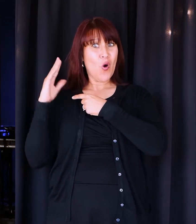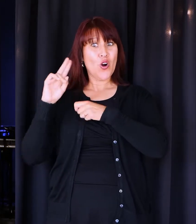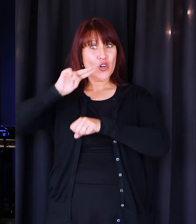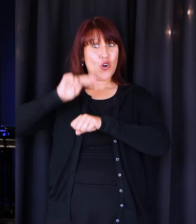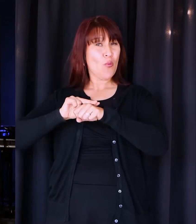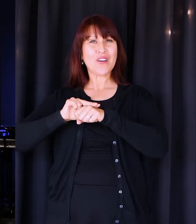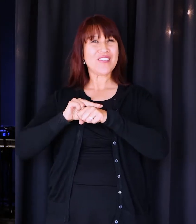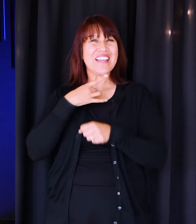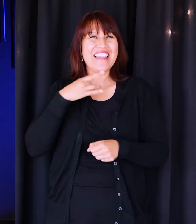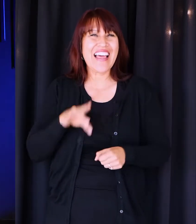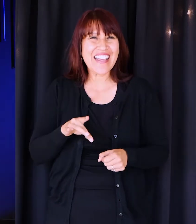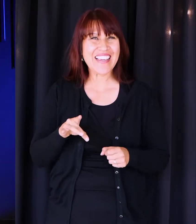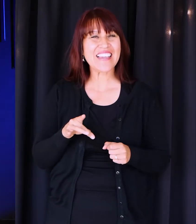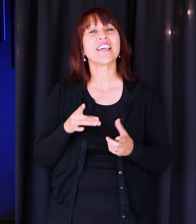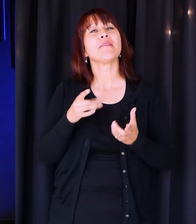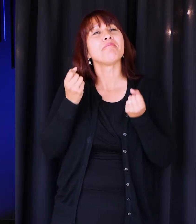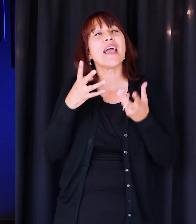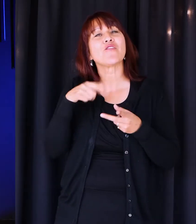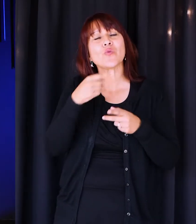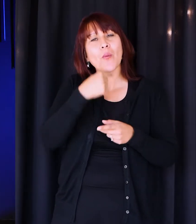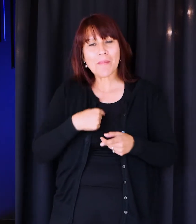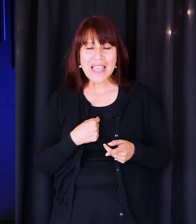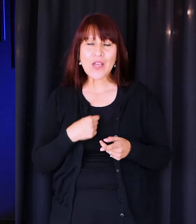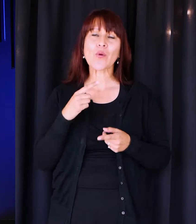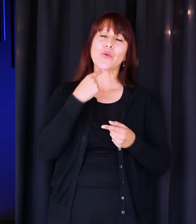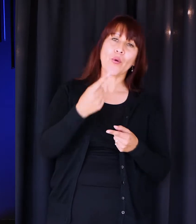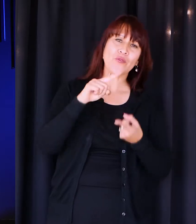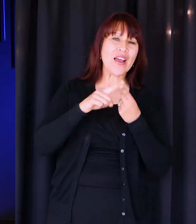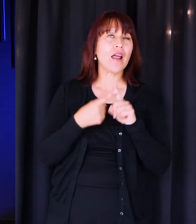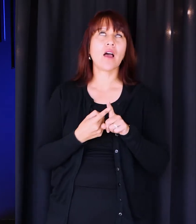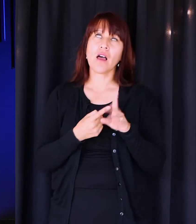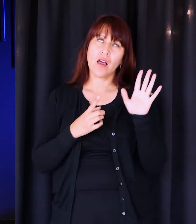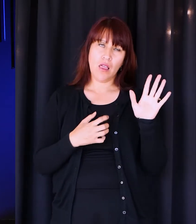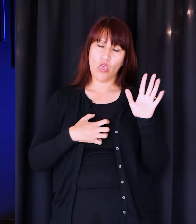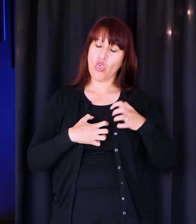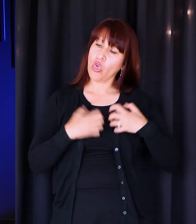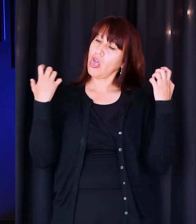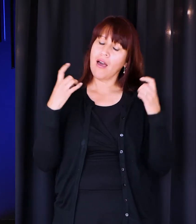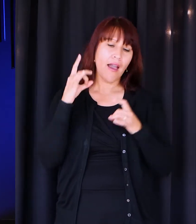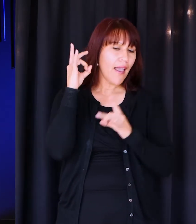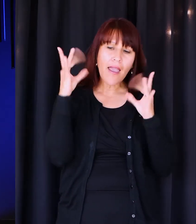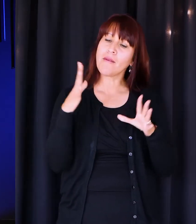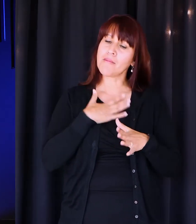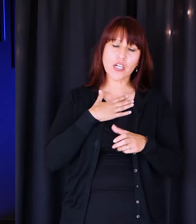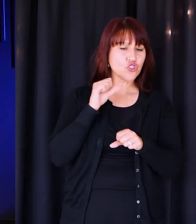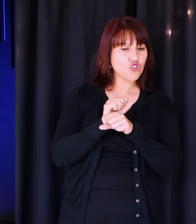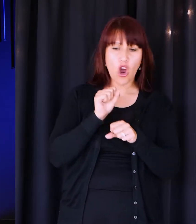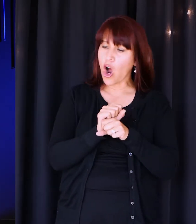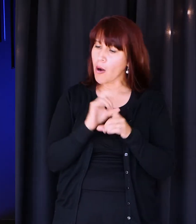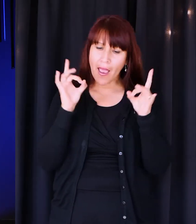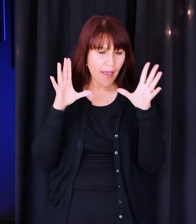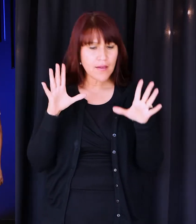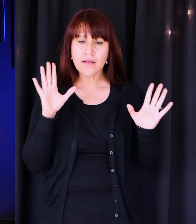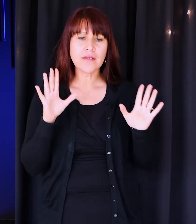it. Many of you told me or a friend, you said that you couldn't stand your job, but now that you've been